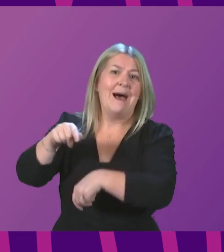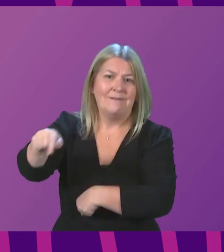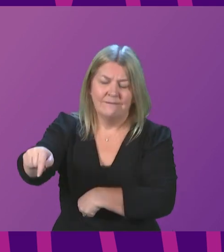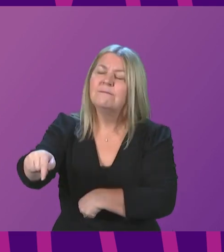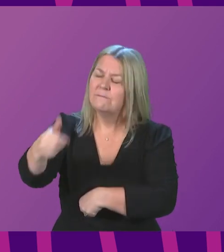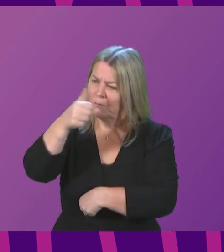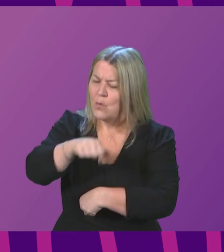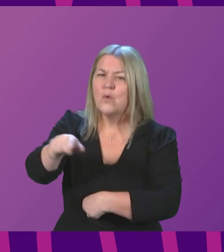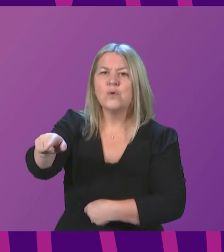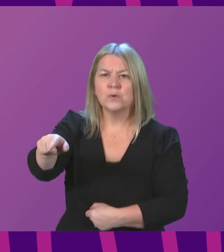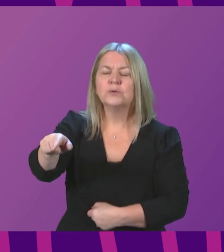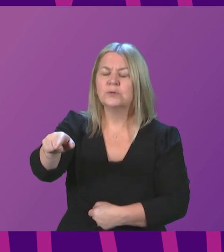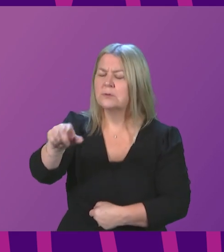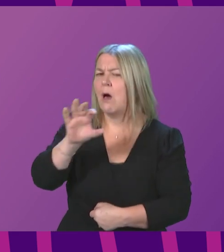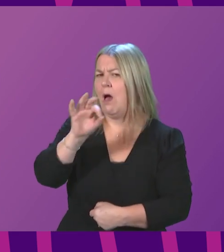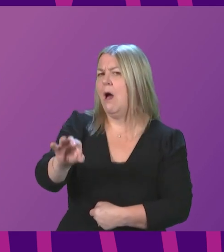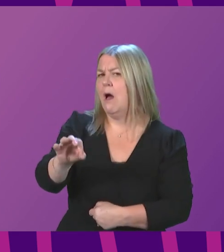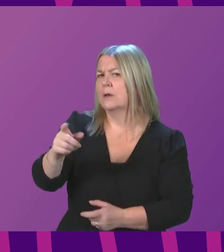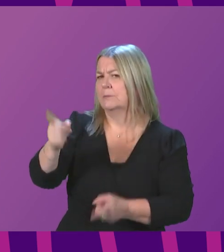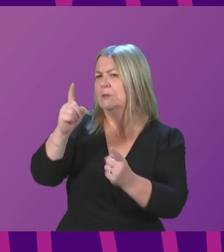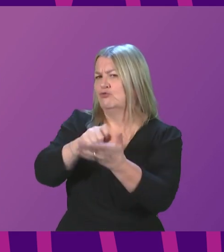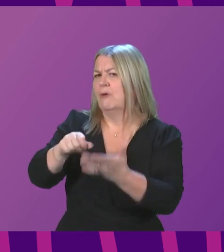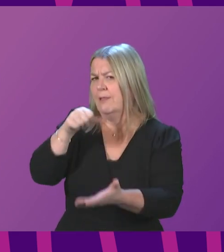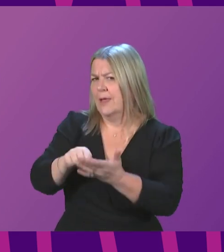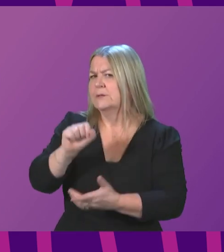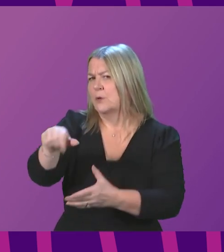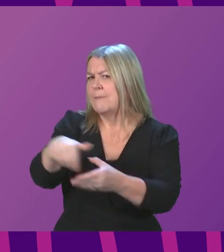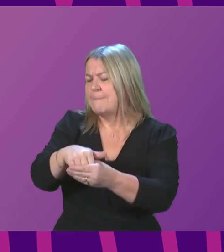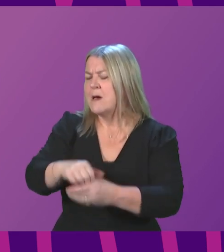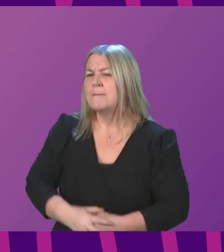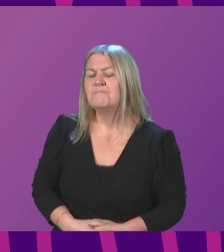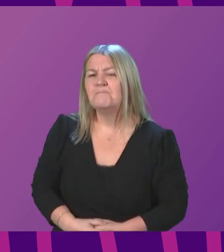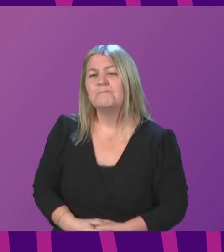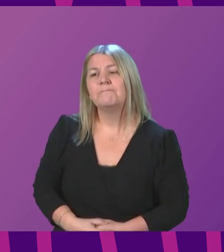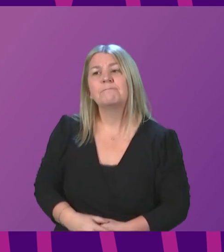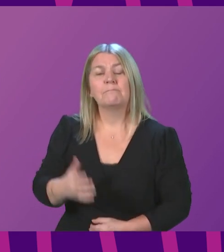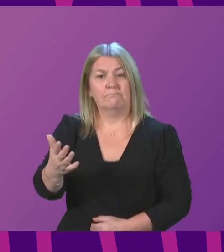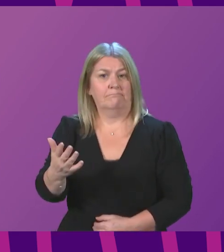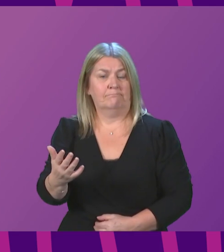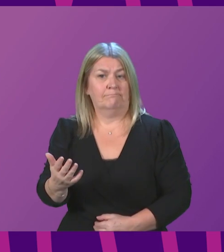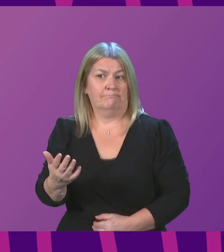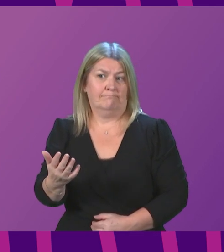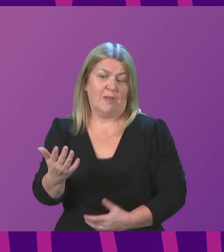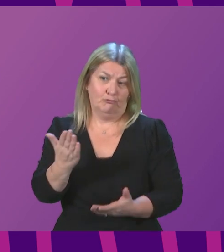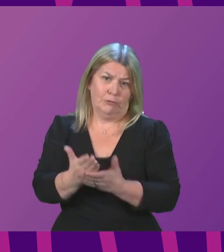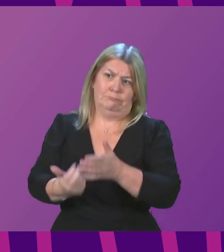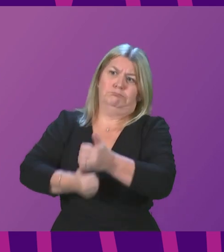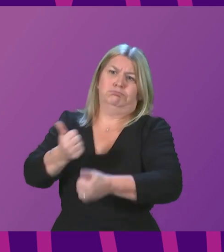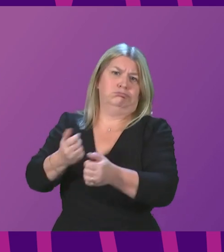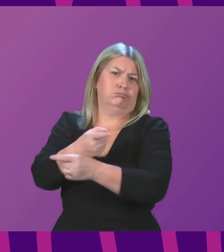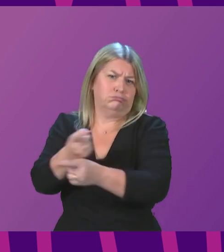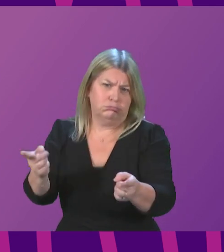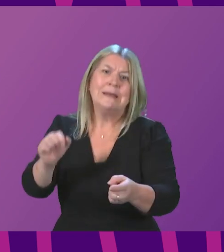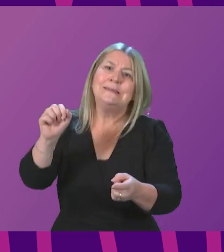member. In more general terms, firstly, I take the opportunity to pay tribute, given that we are at